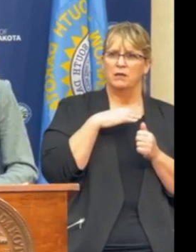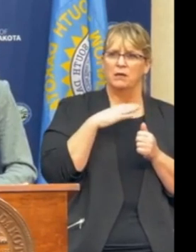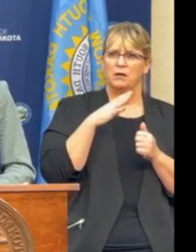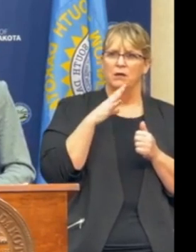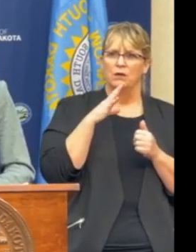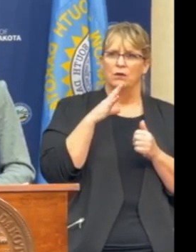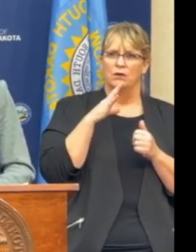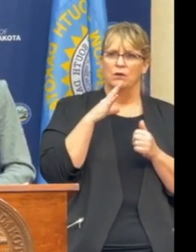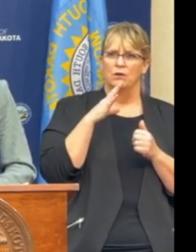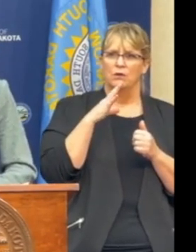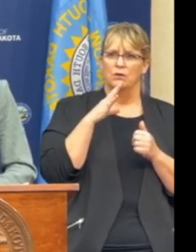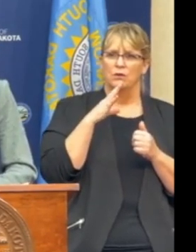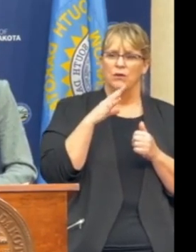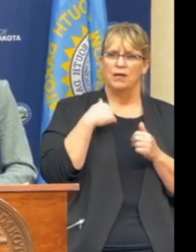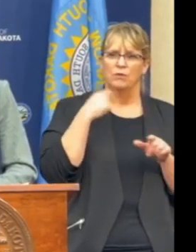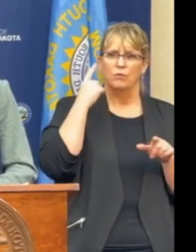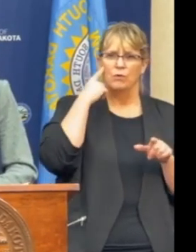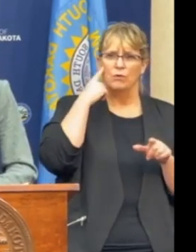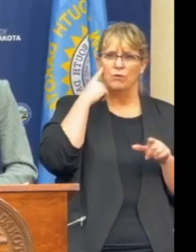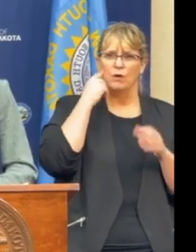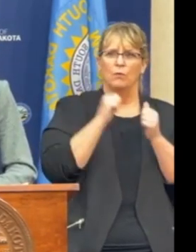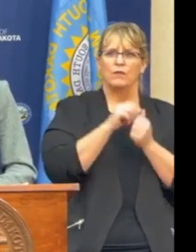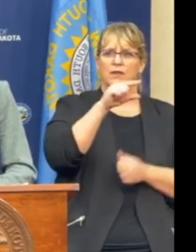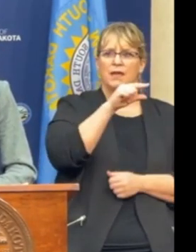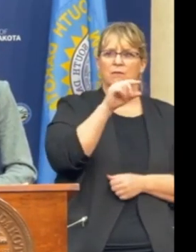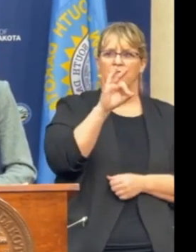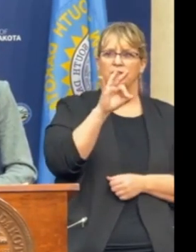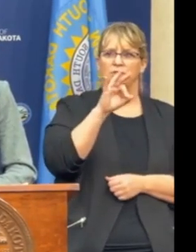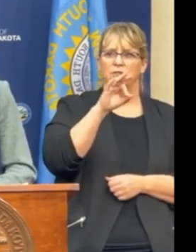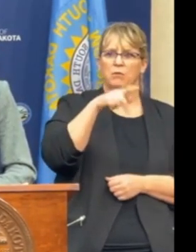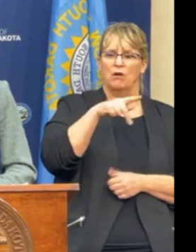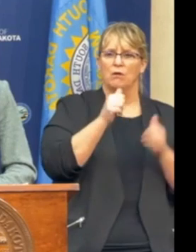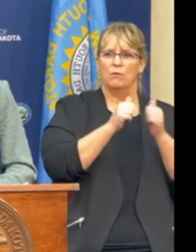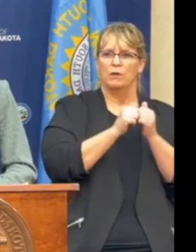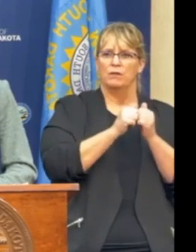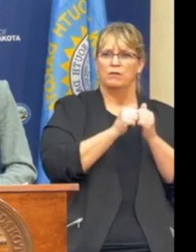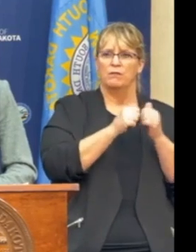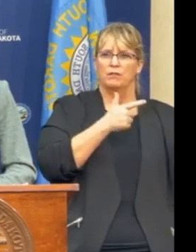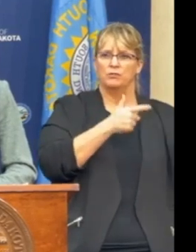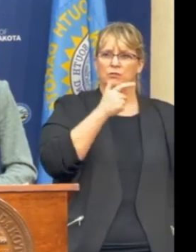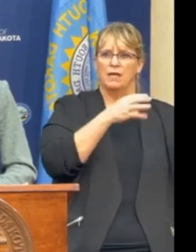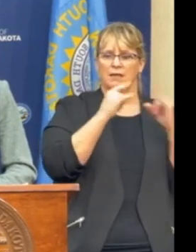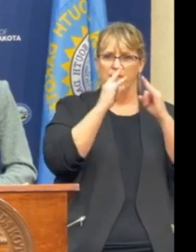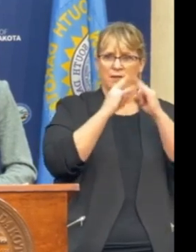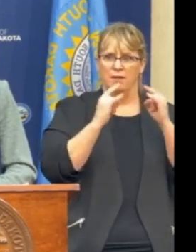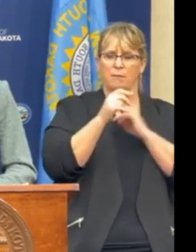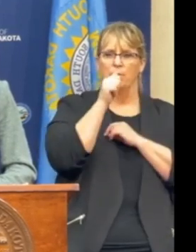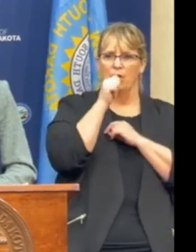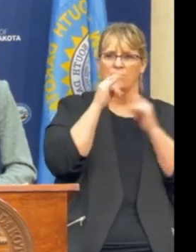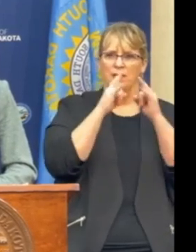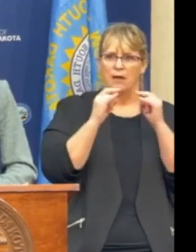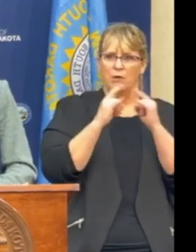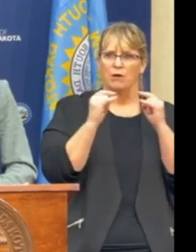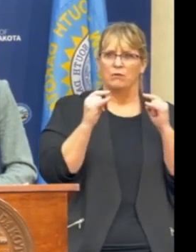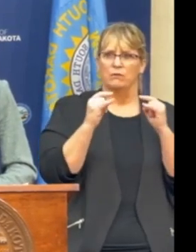in Meade County hadn't heard from Game Fish and Parks about the proposed shooting range and then campground, private campground owners and